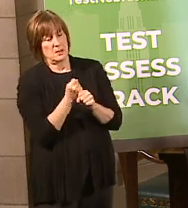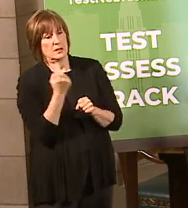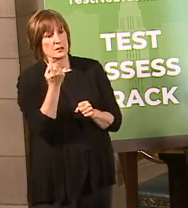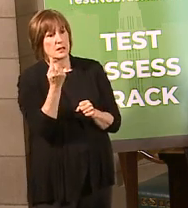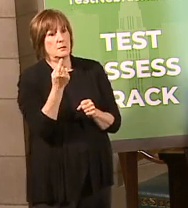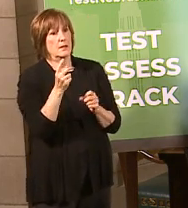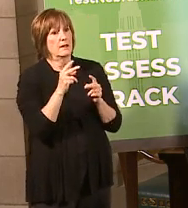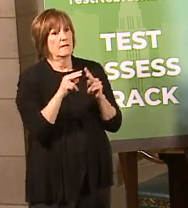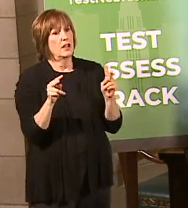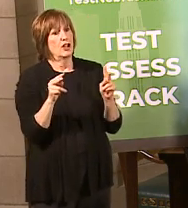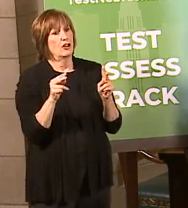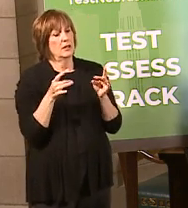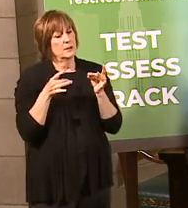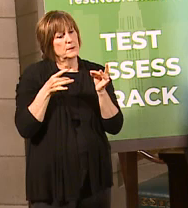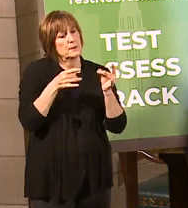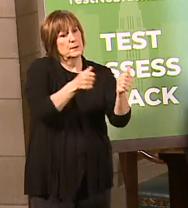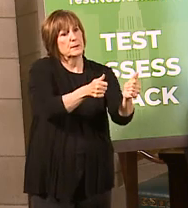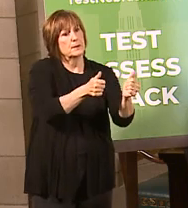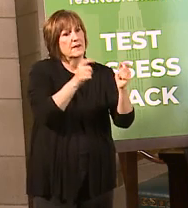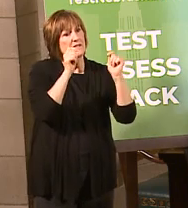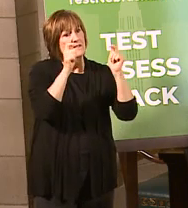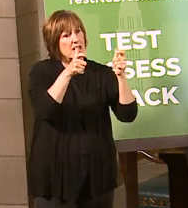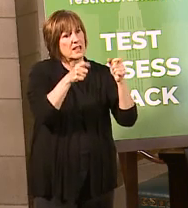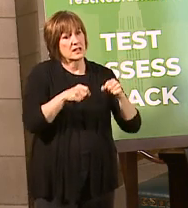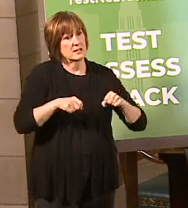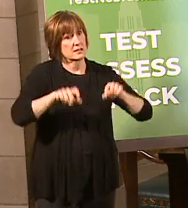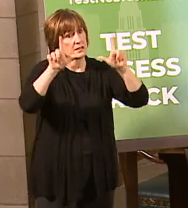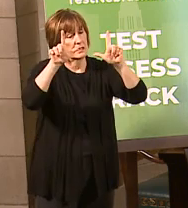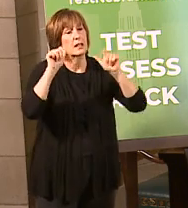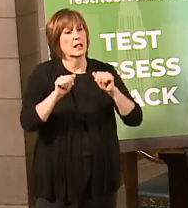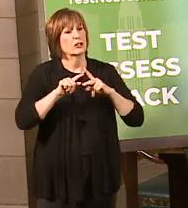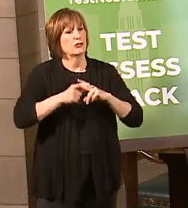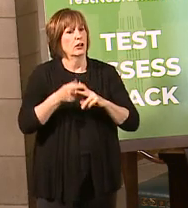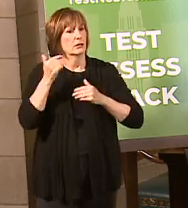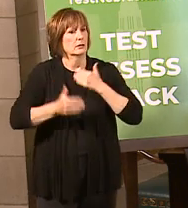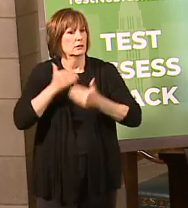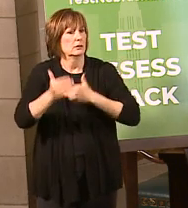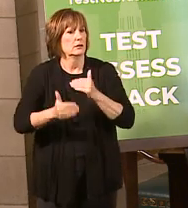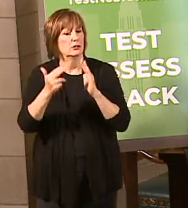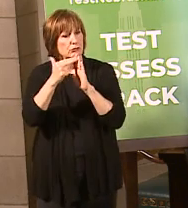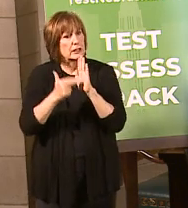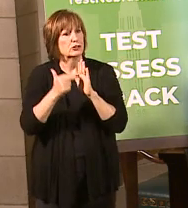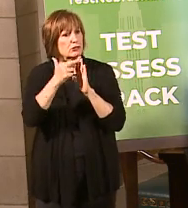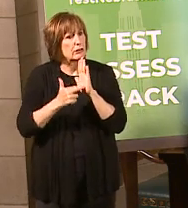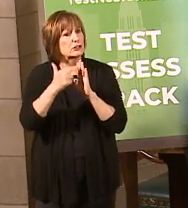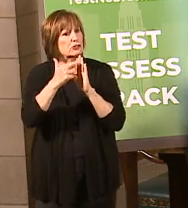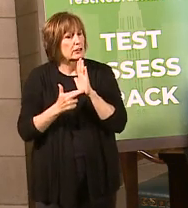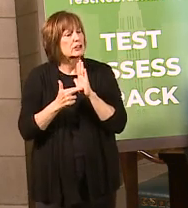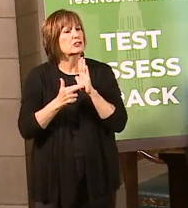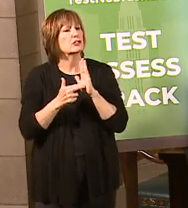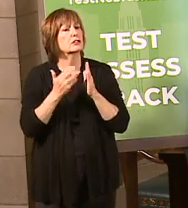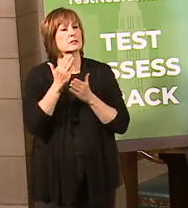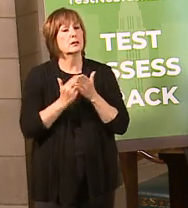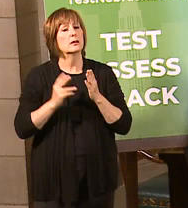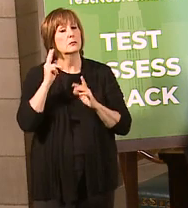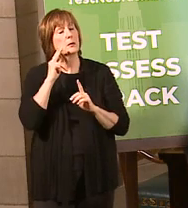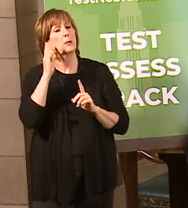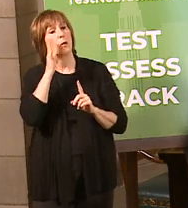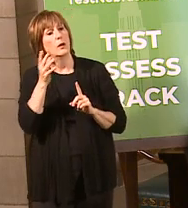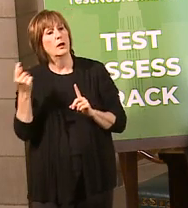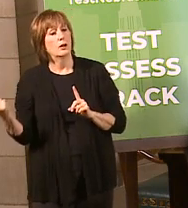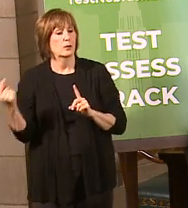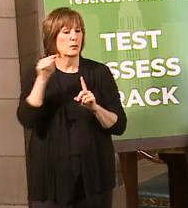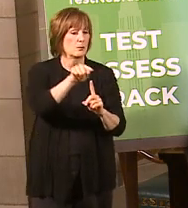was relatively streamlined and get it up so that people could start doing the assessment and get registered for the testing. We will allow people to go back and